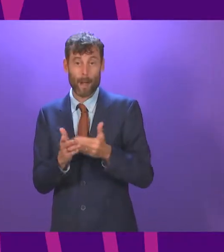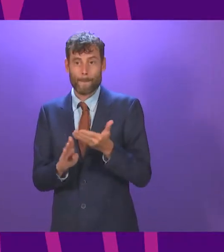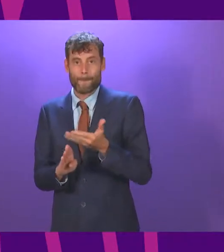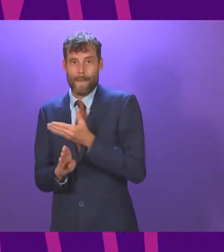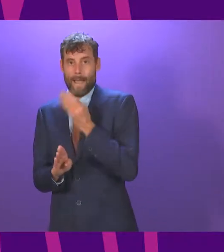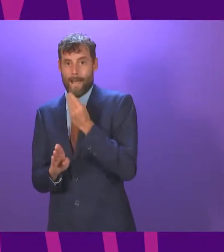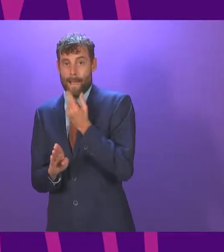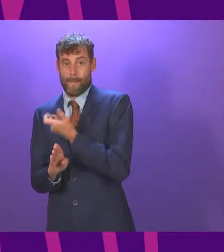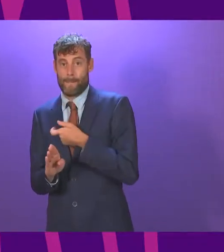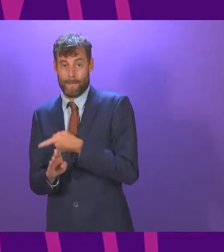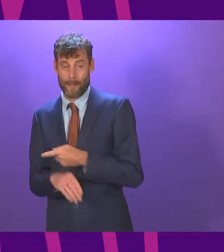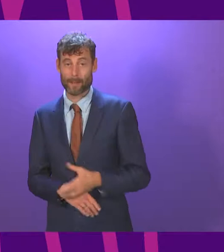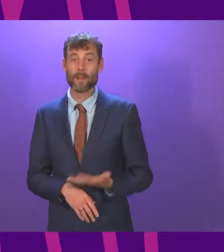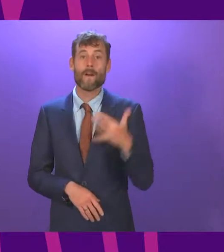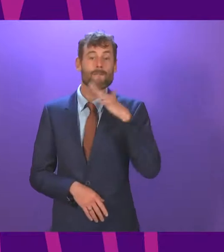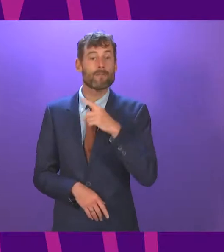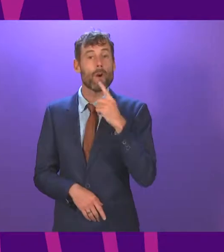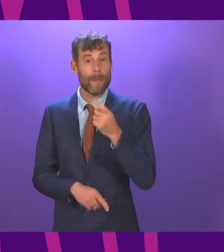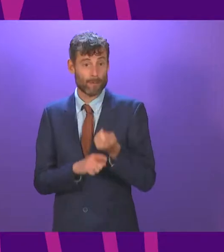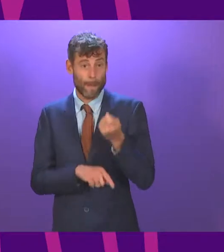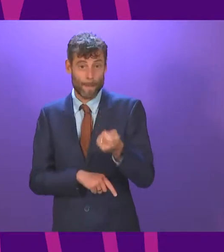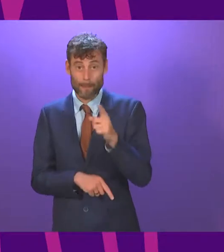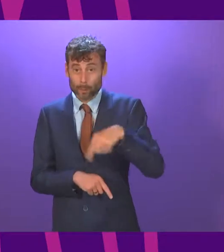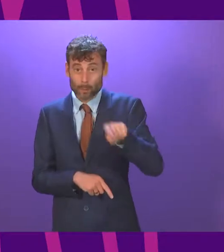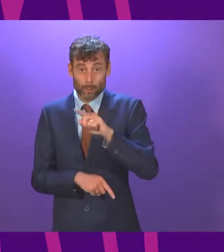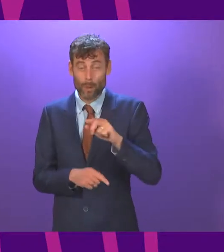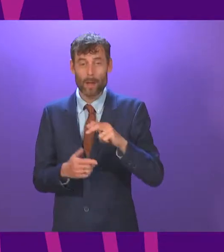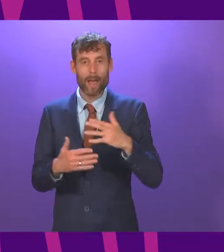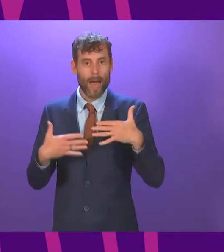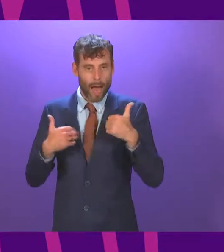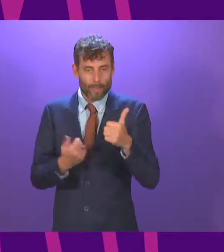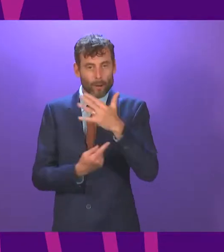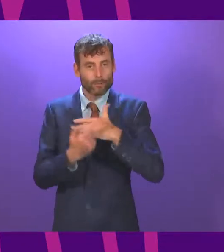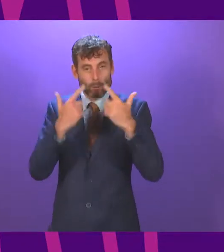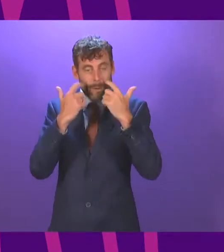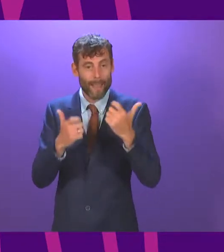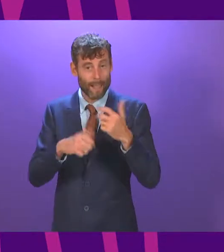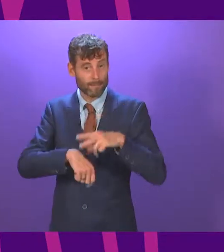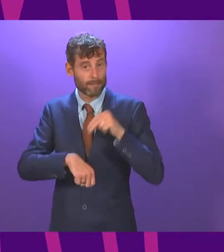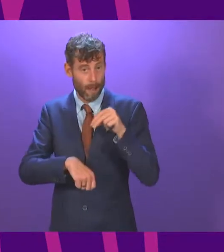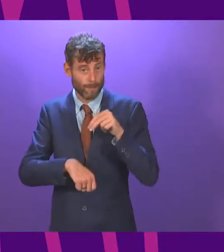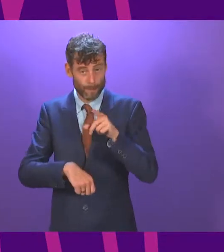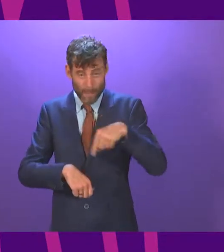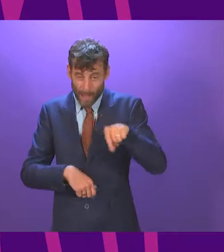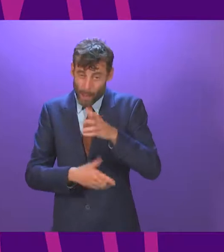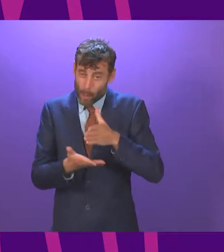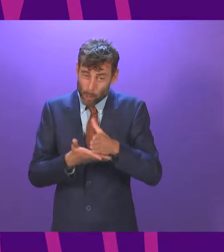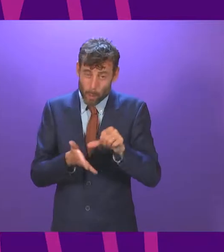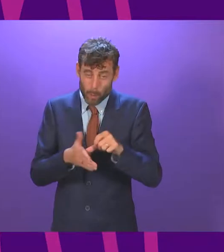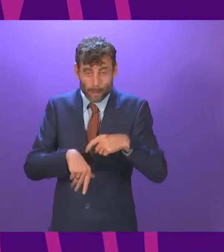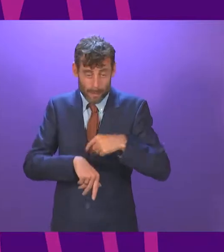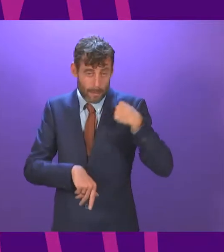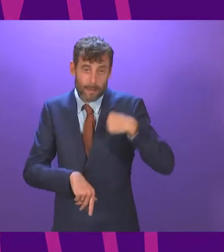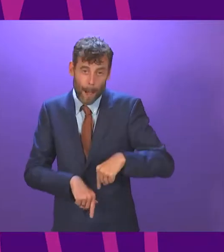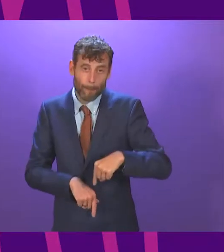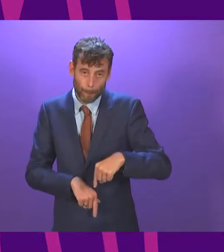£500 payment made to all health and social care staff early this year in challenging economic times, the Scottish Government are making a